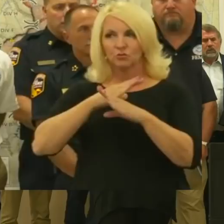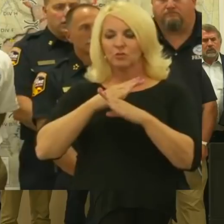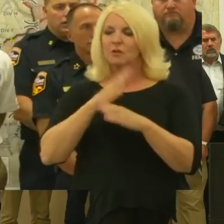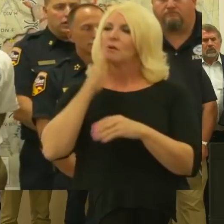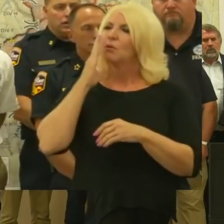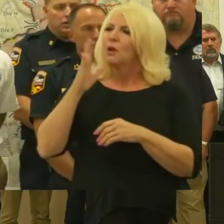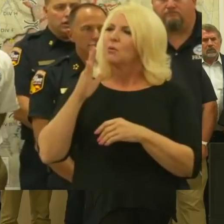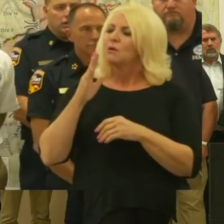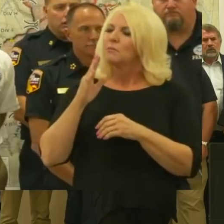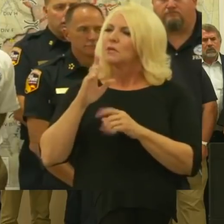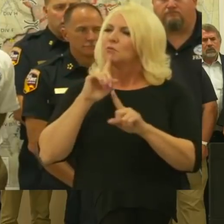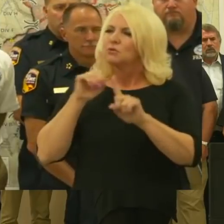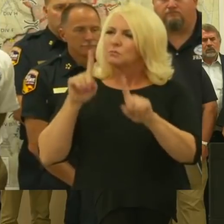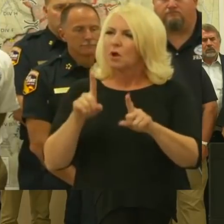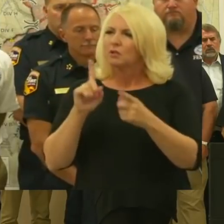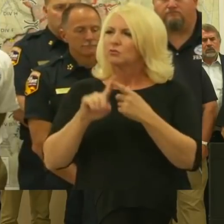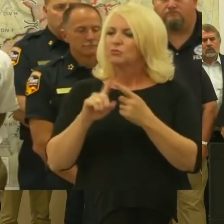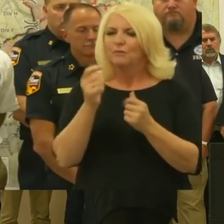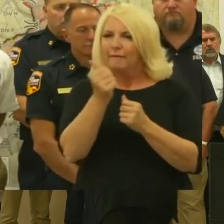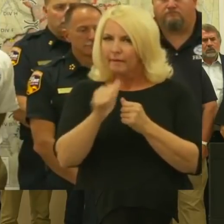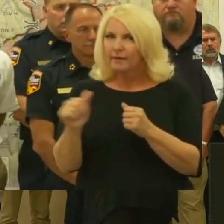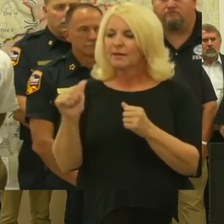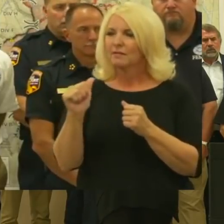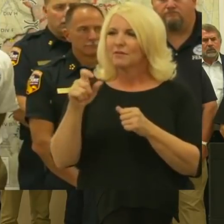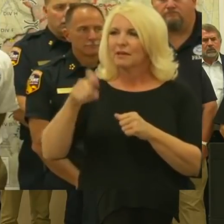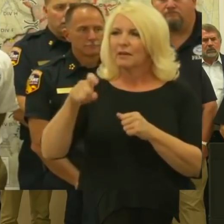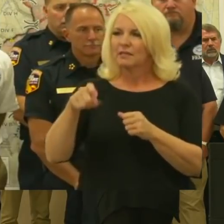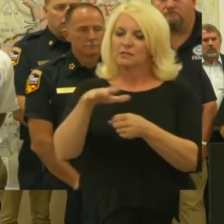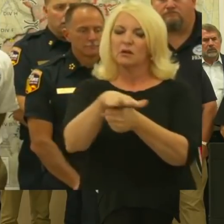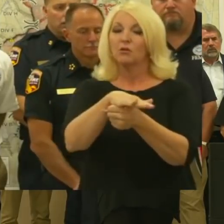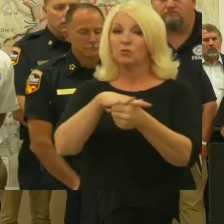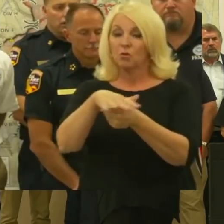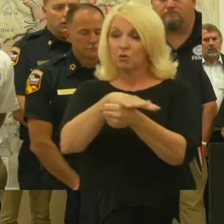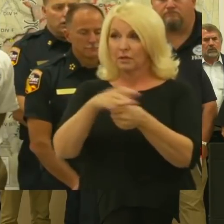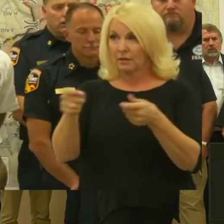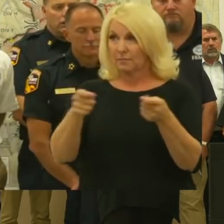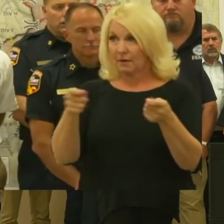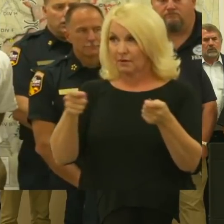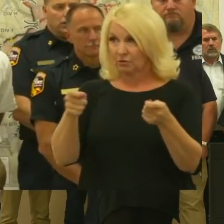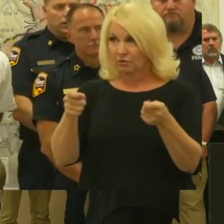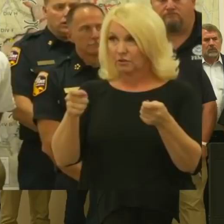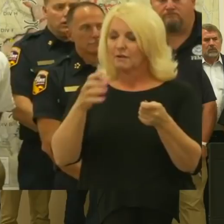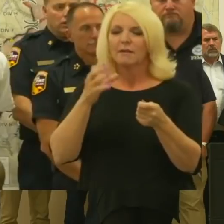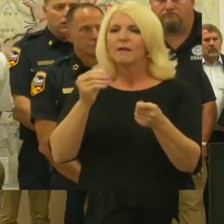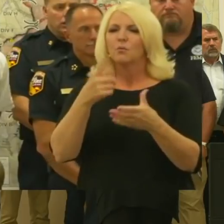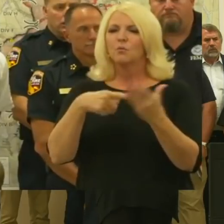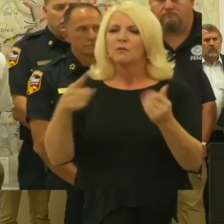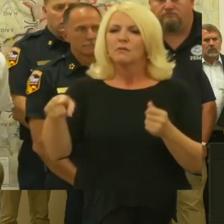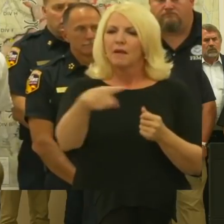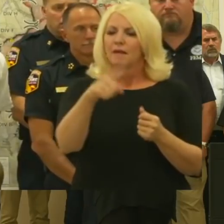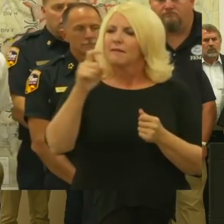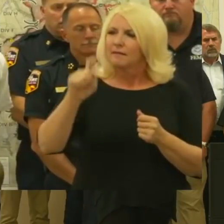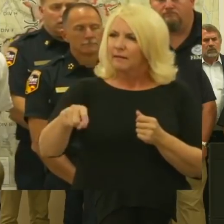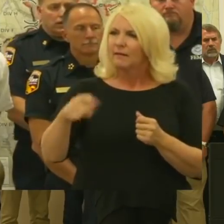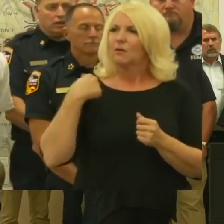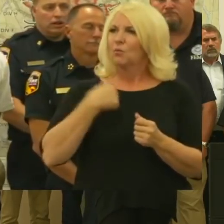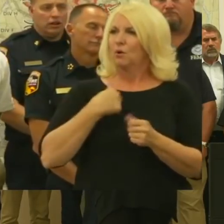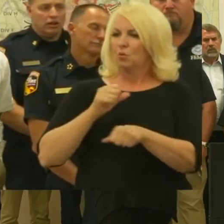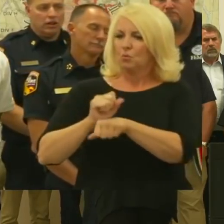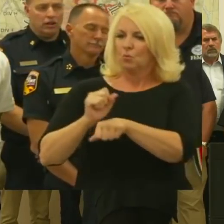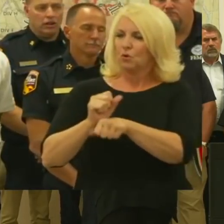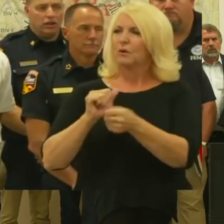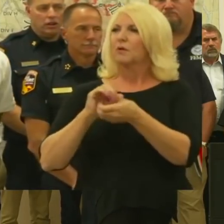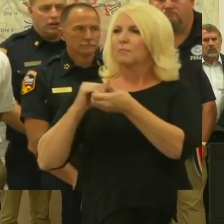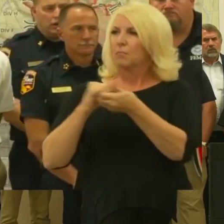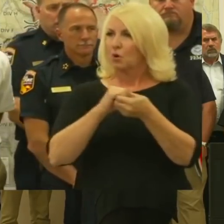to do is respond to them. So it's locally managed and I think that's very important. So as they ask us for whatever it is they need, we, in conjunction with our